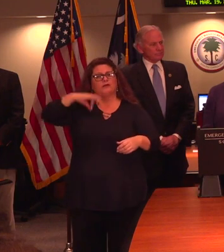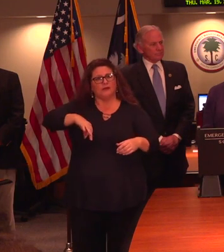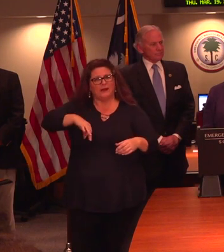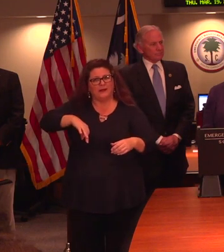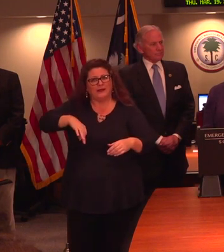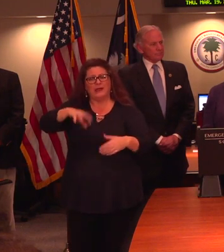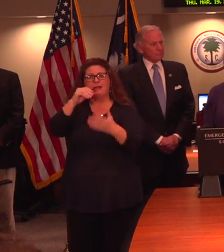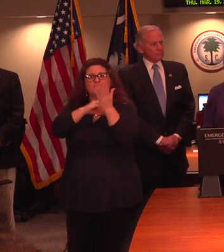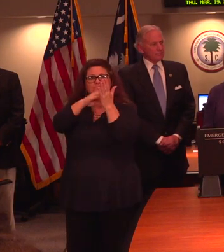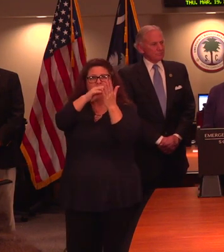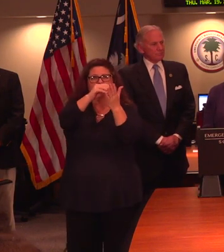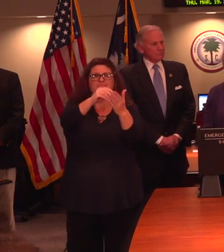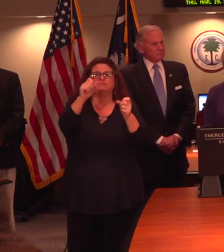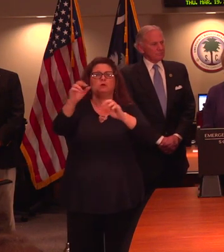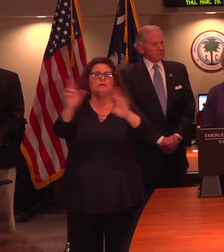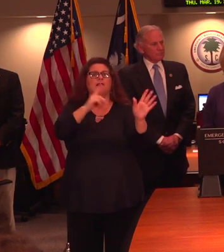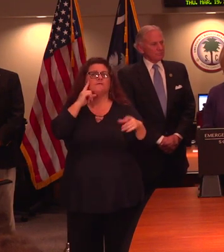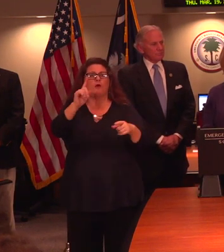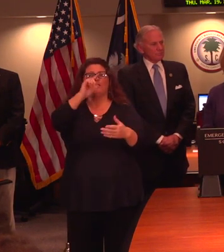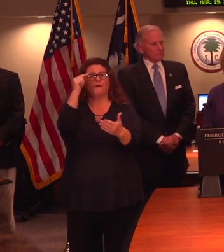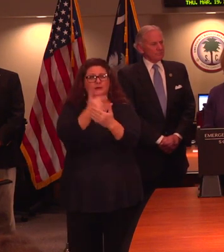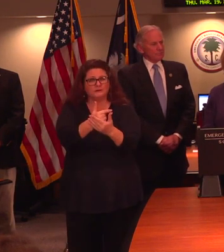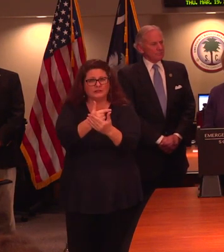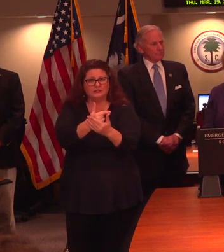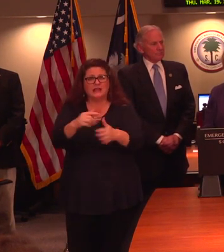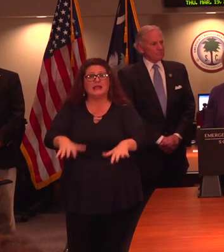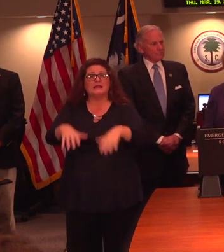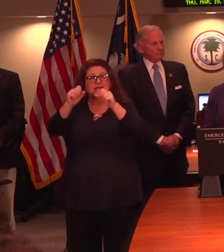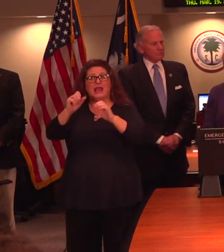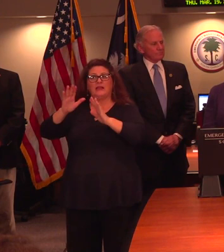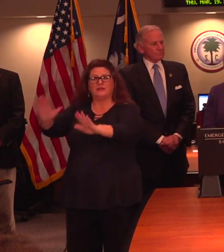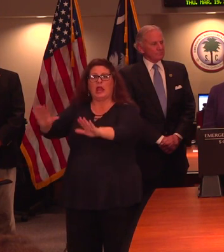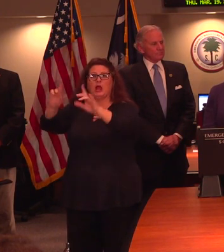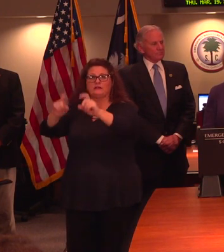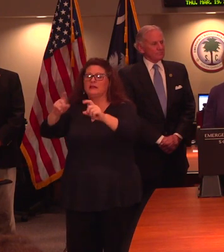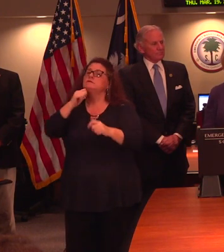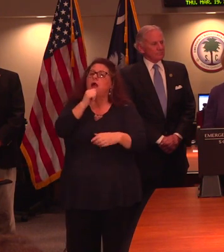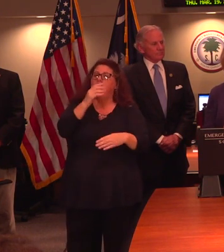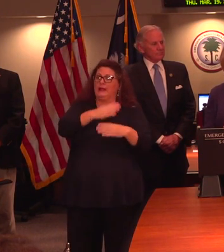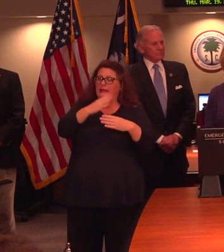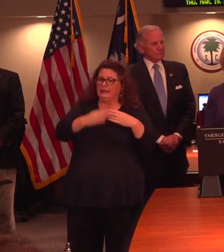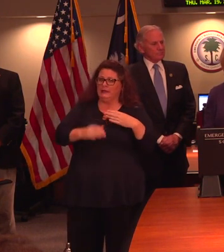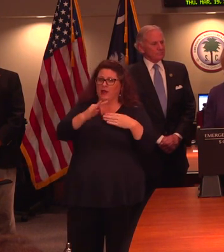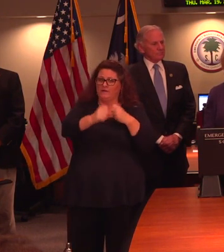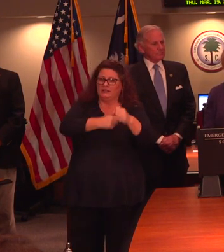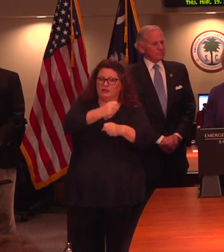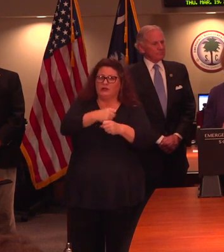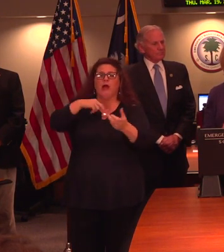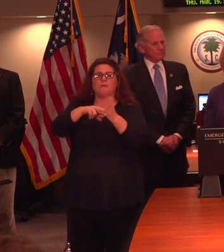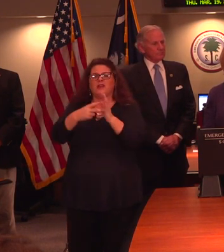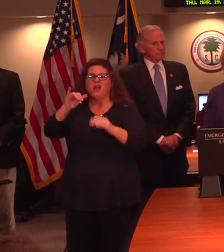they need in order to be able to graduate and to take the tests that they need, not the end-of-the-year tests, but those tests like